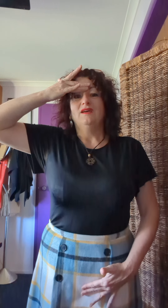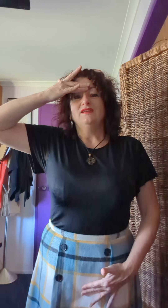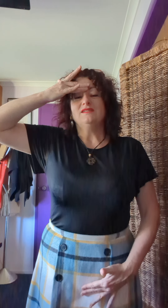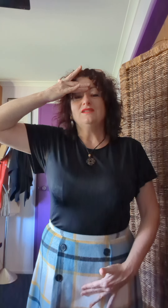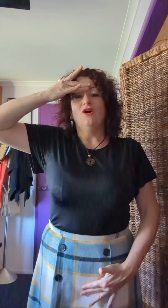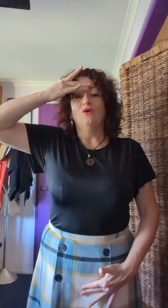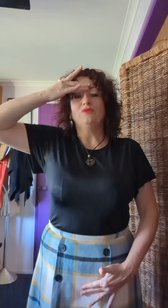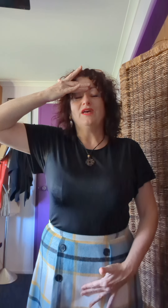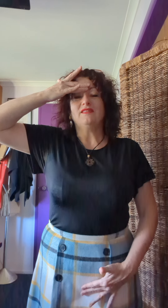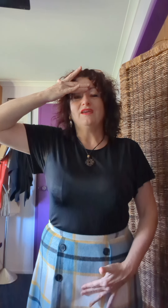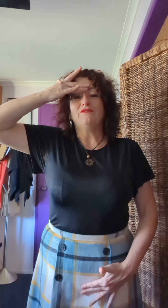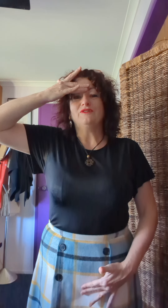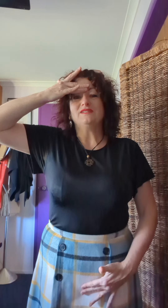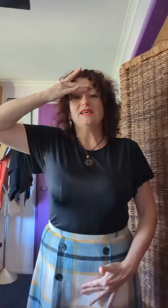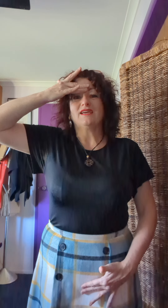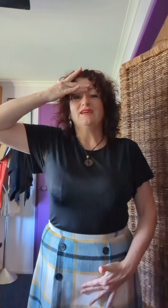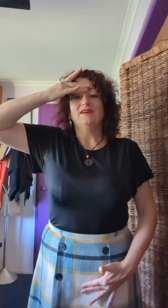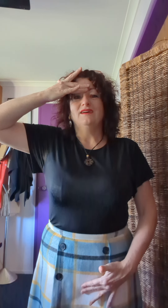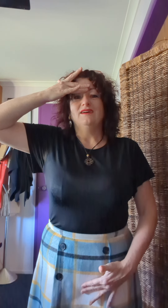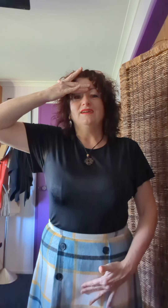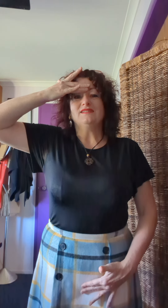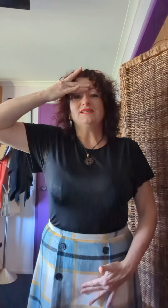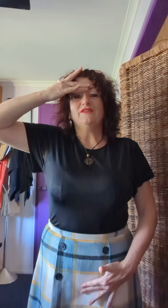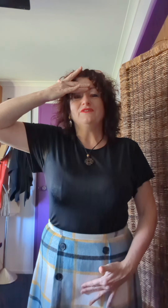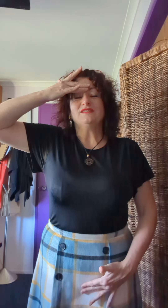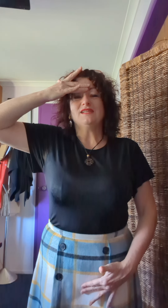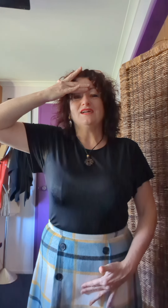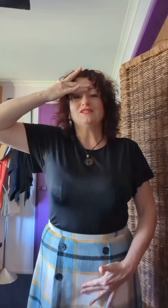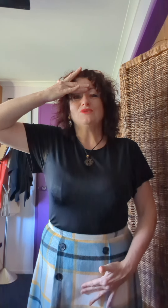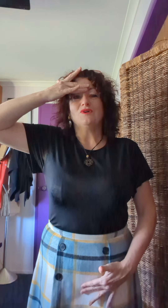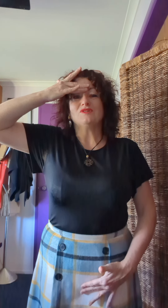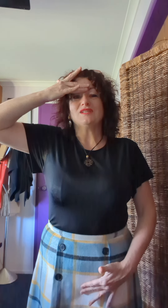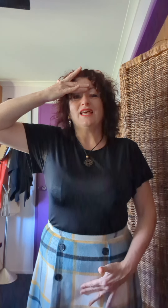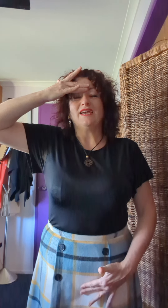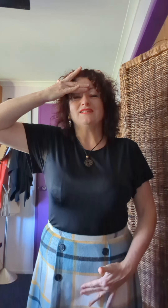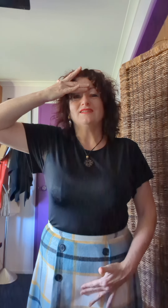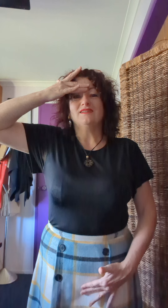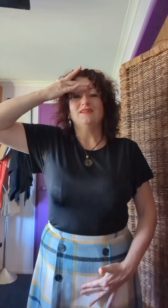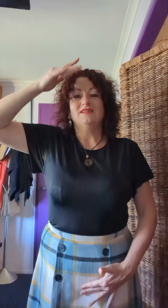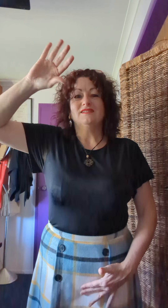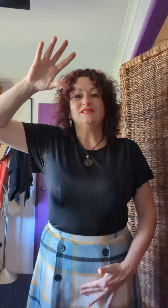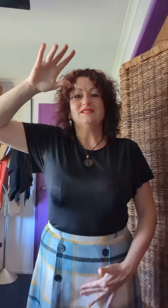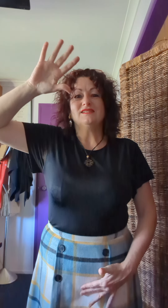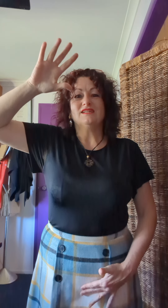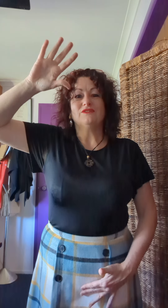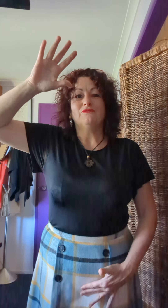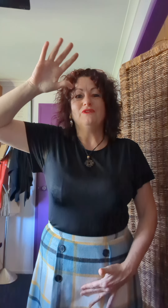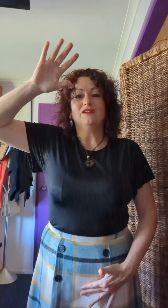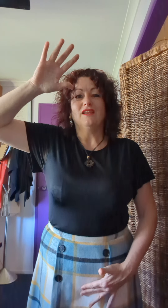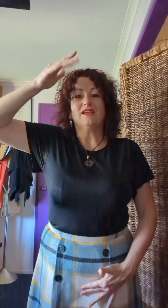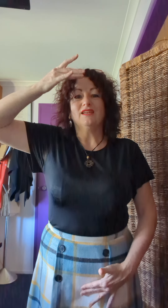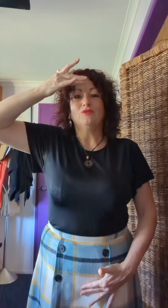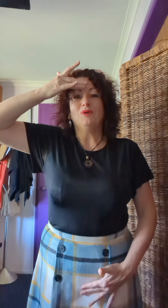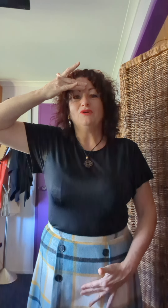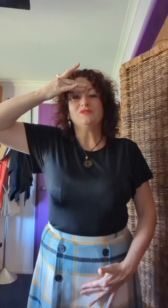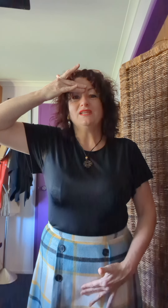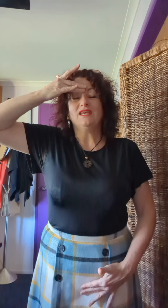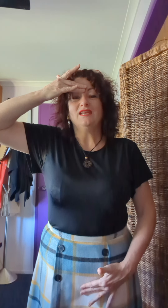Just hold that there for a sec and see if it starts to oscillate. Do you start to feel like a little pulsing in